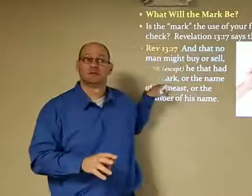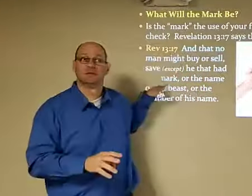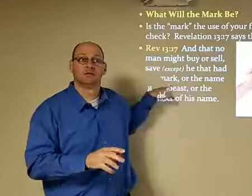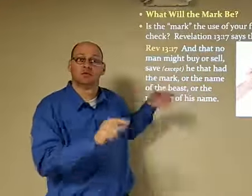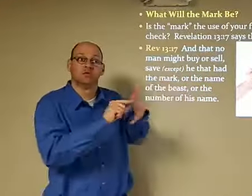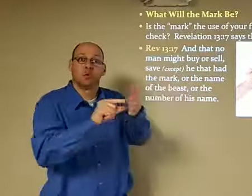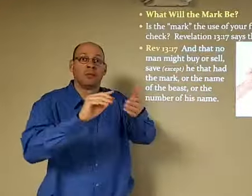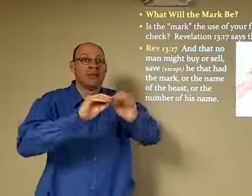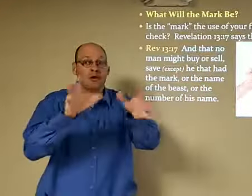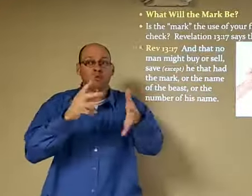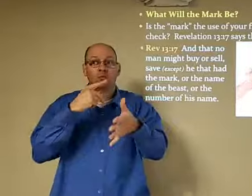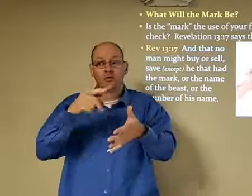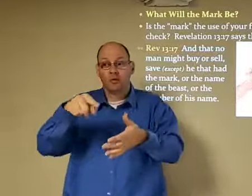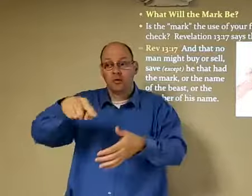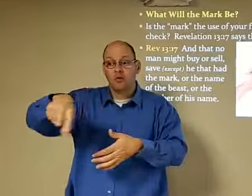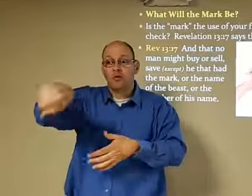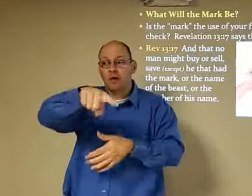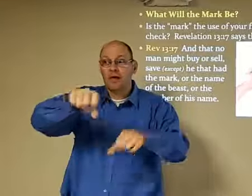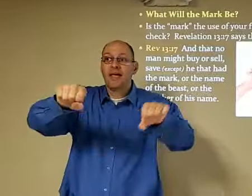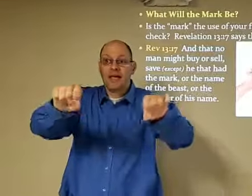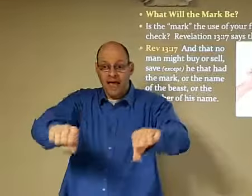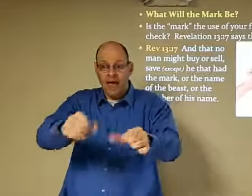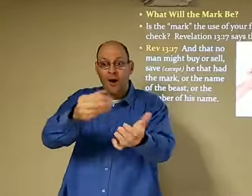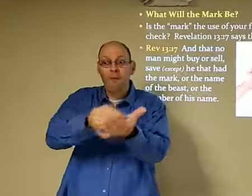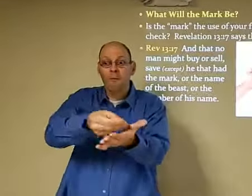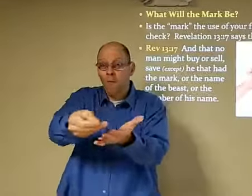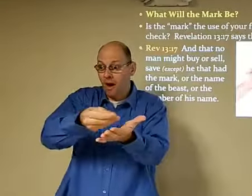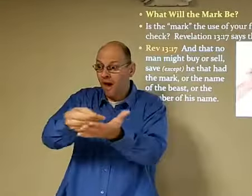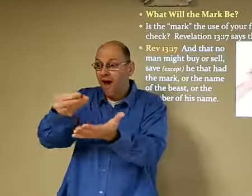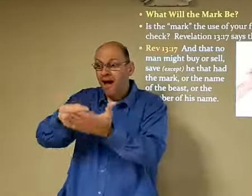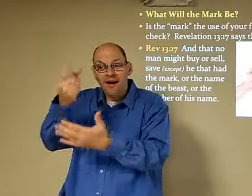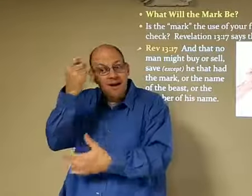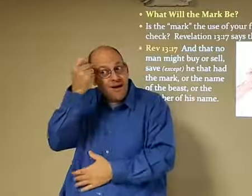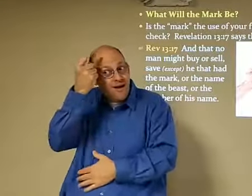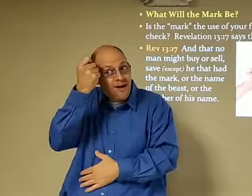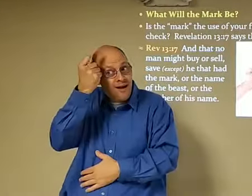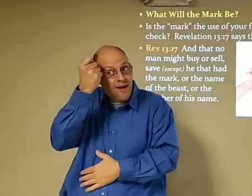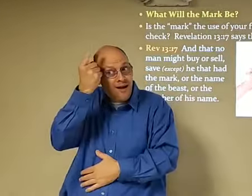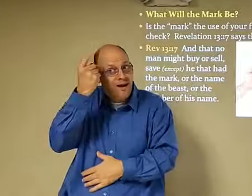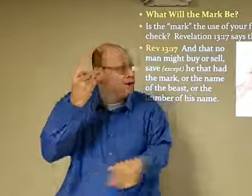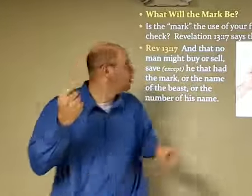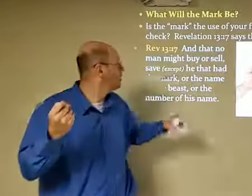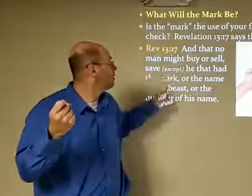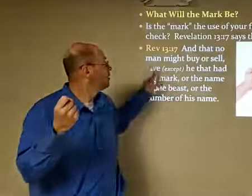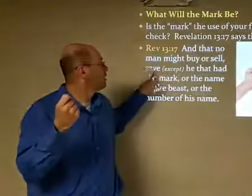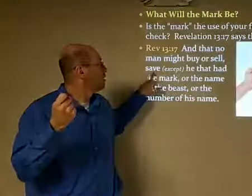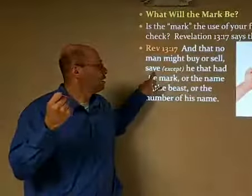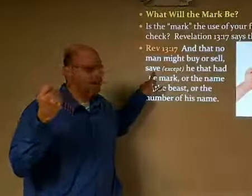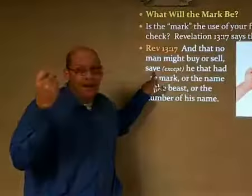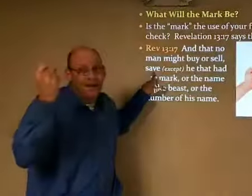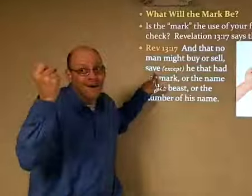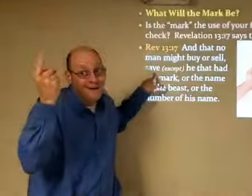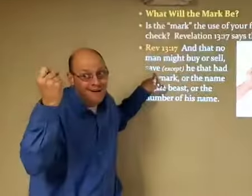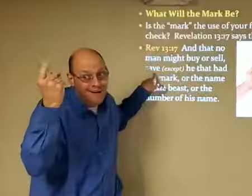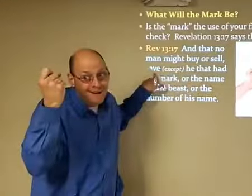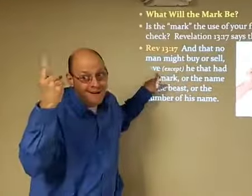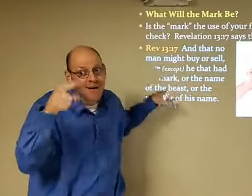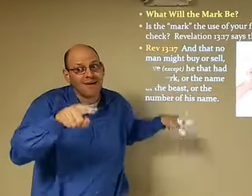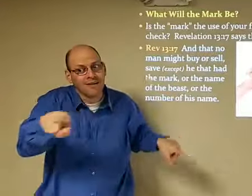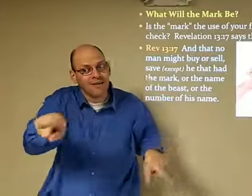words it's saying no one's going to be able to buy or sell unless they accept it they've taken the name or they've taken that mark